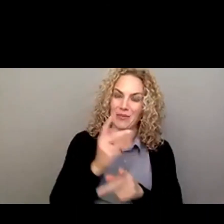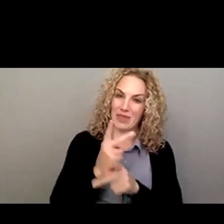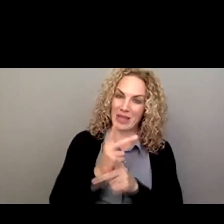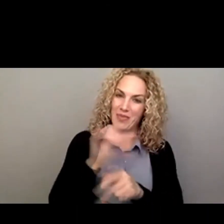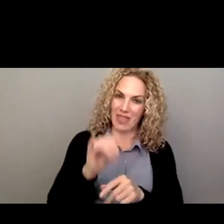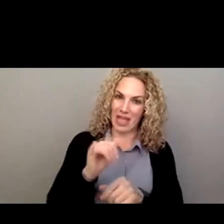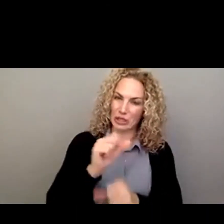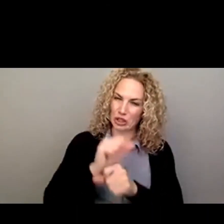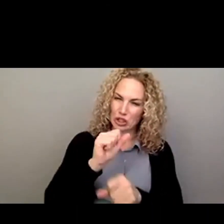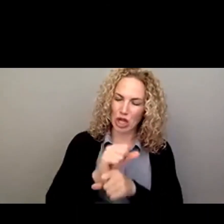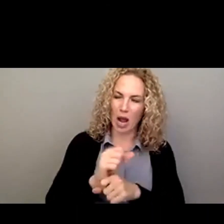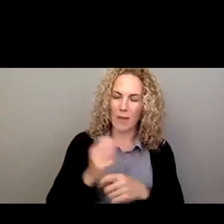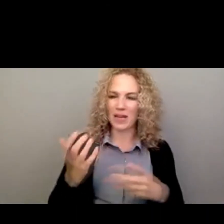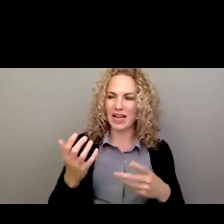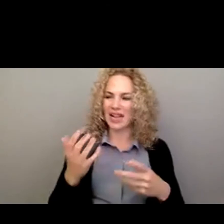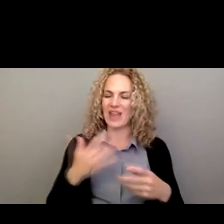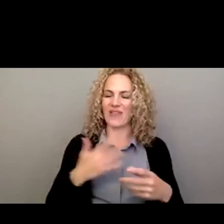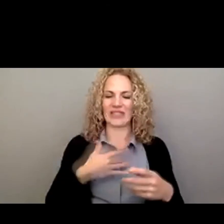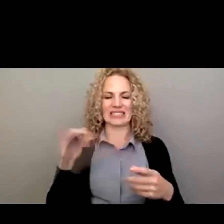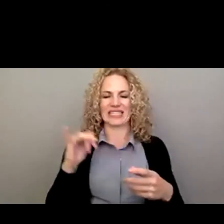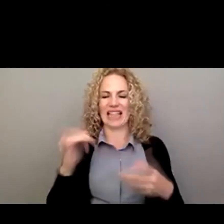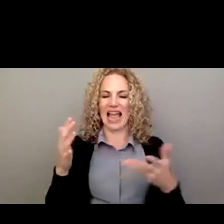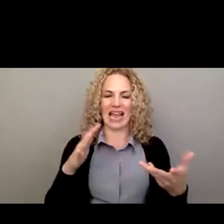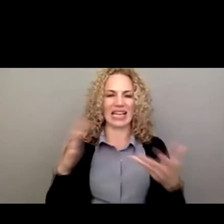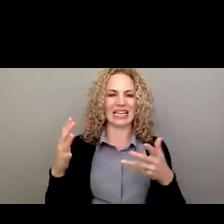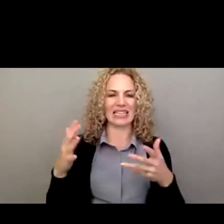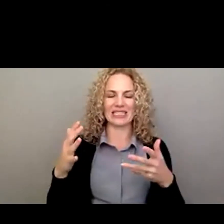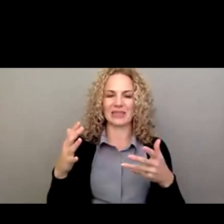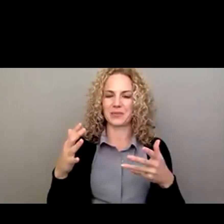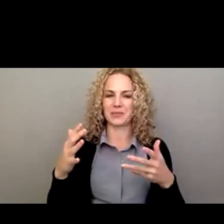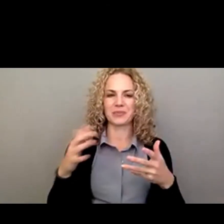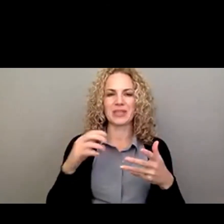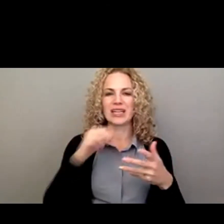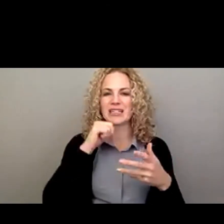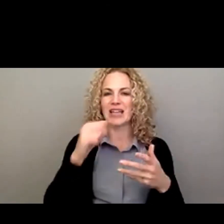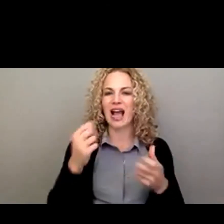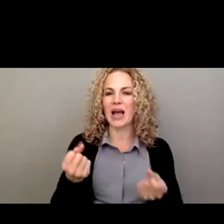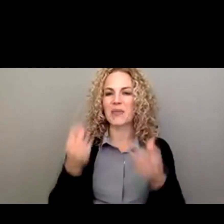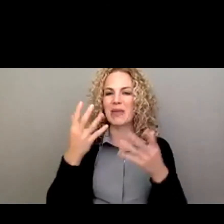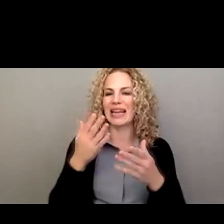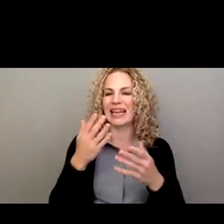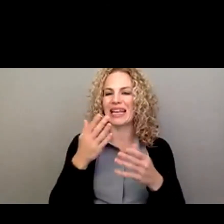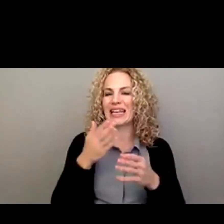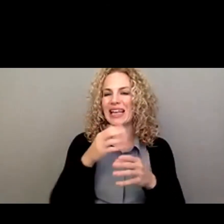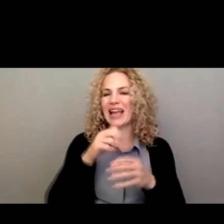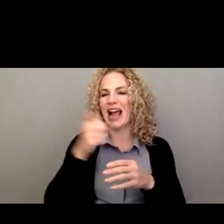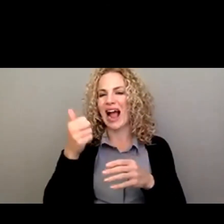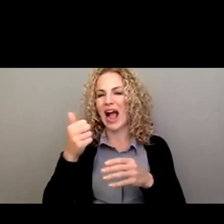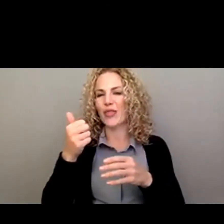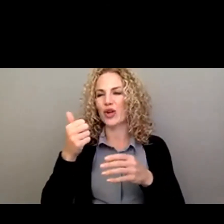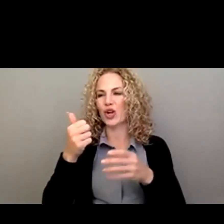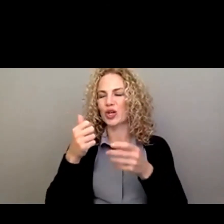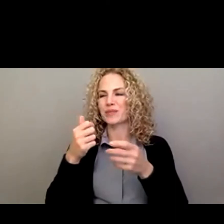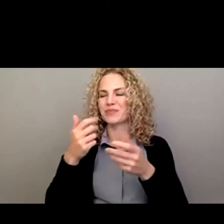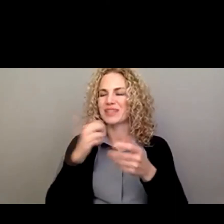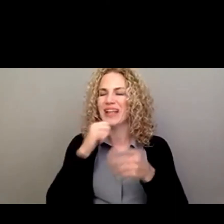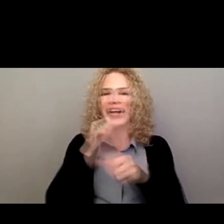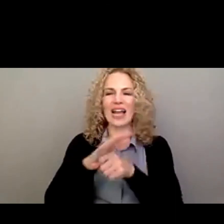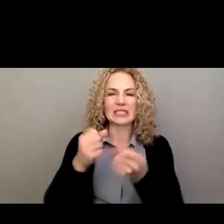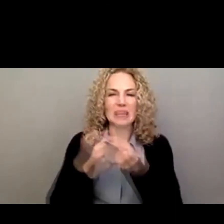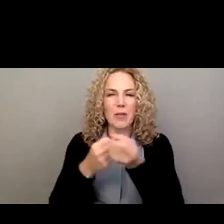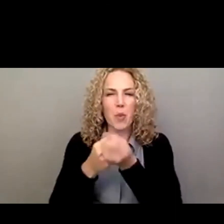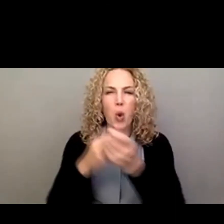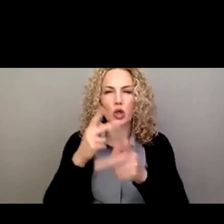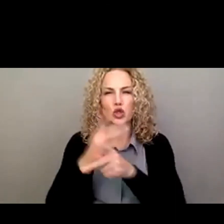feels to me like there's not as many avenues that support the keeping the job as much as they're getting the job.